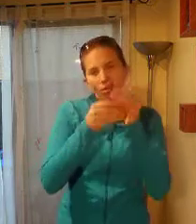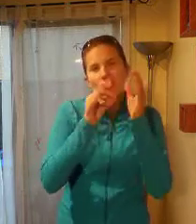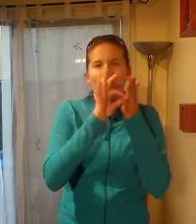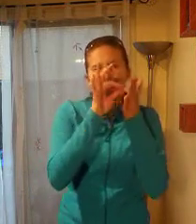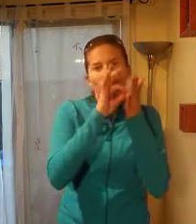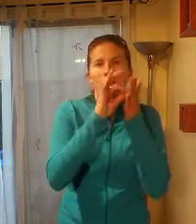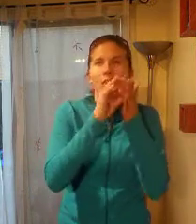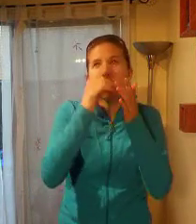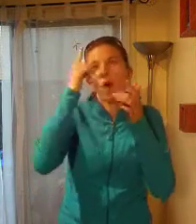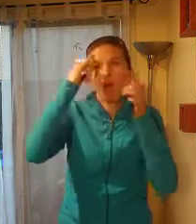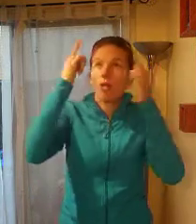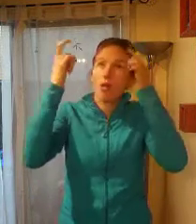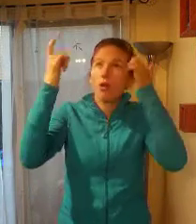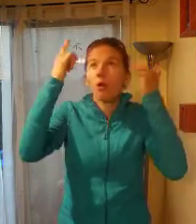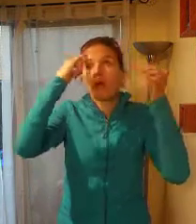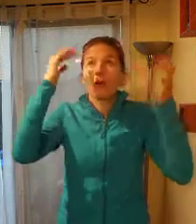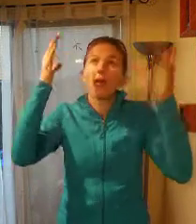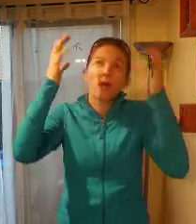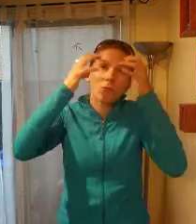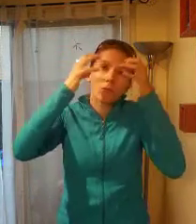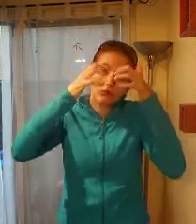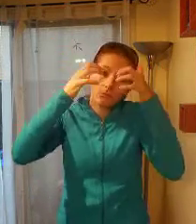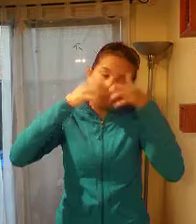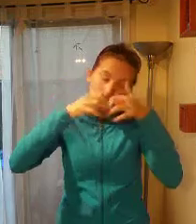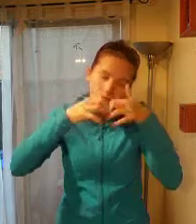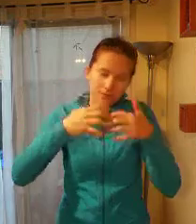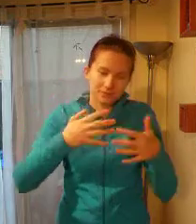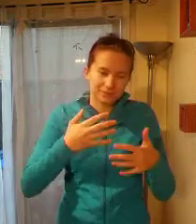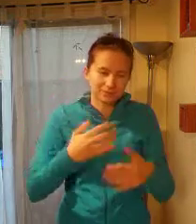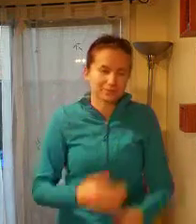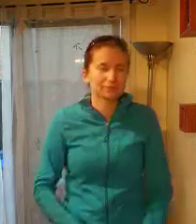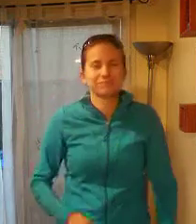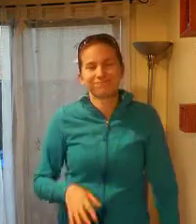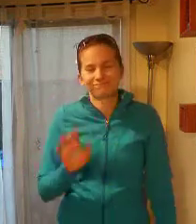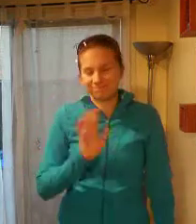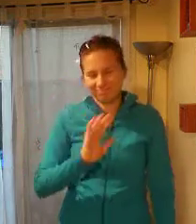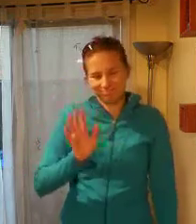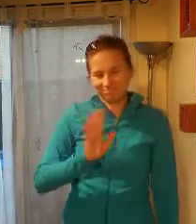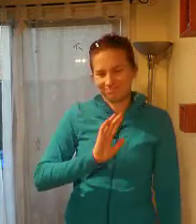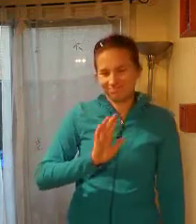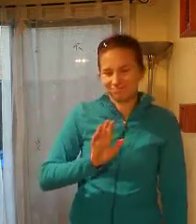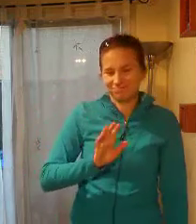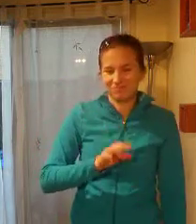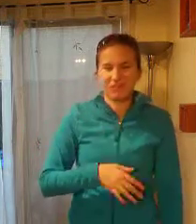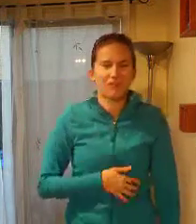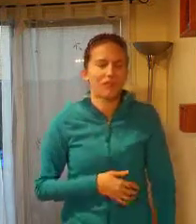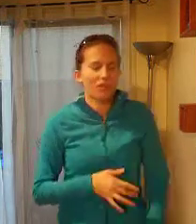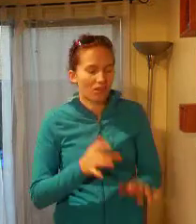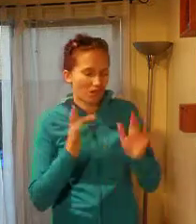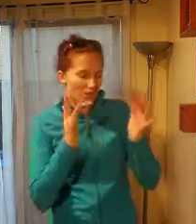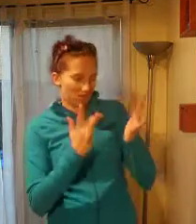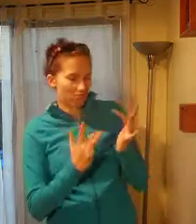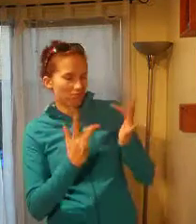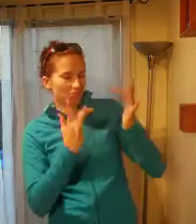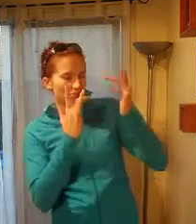juice and water go up in flames. Dwell all the wreckage and